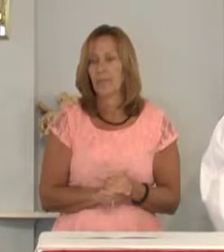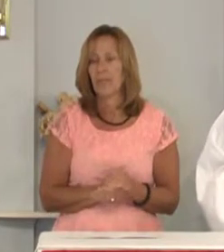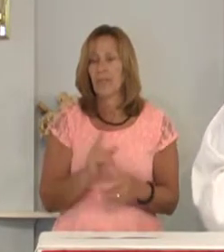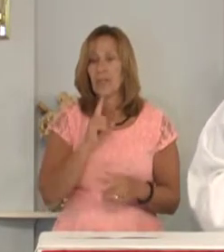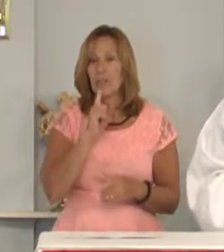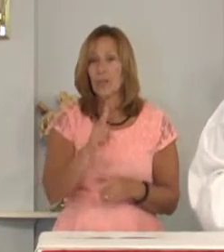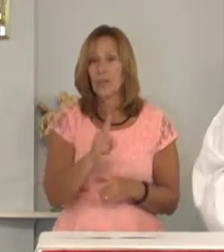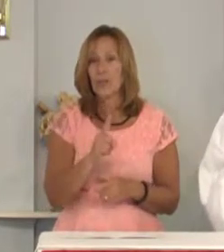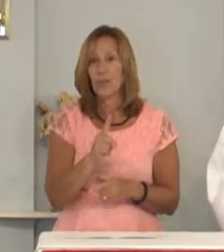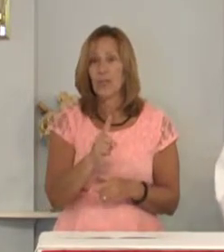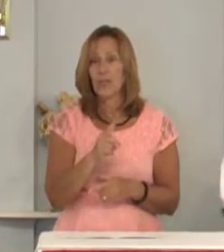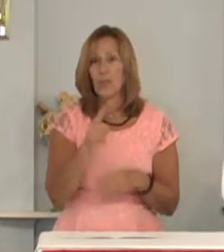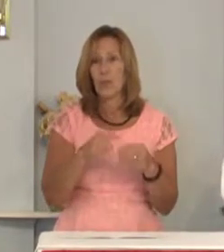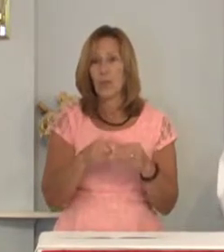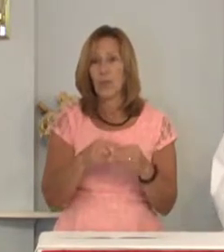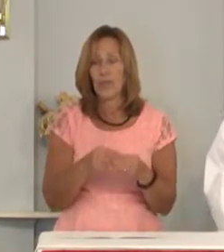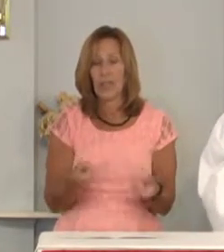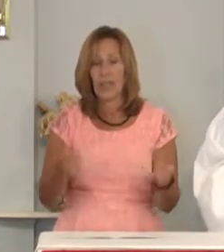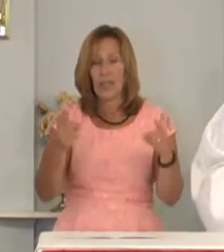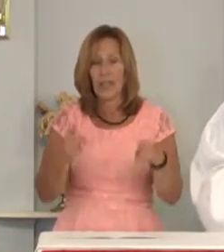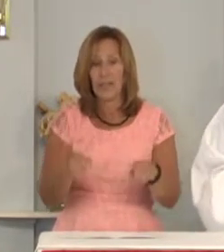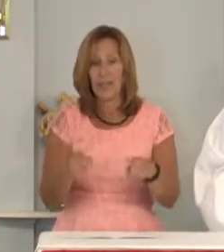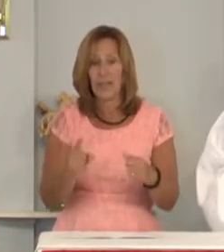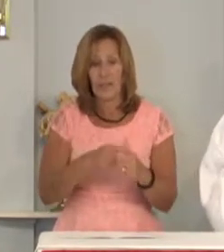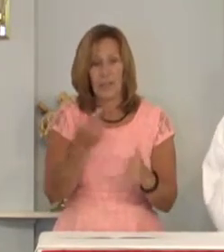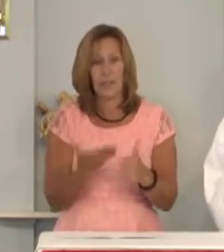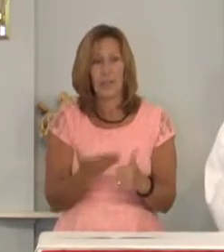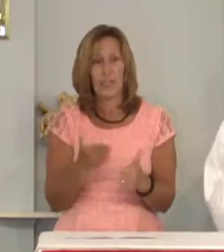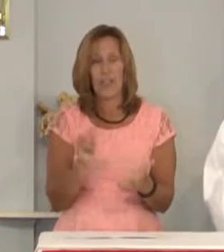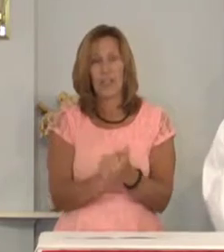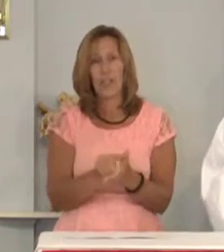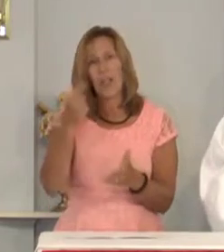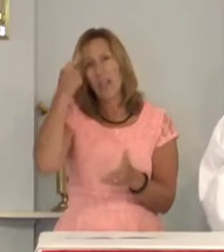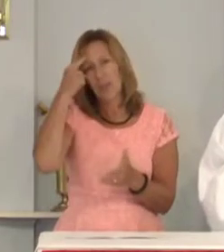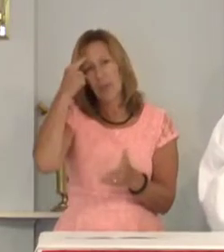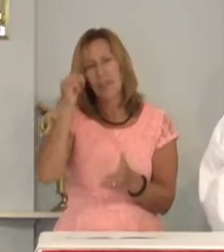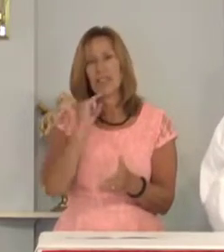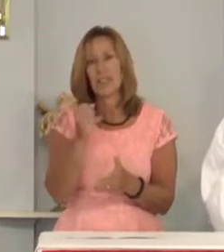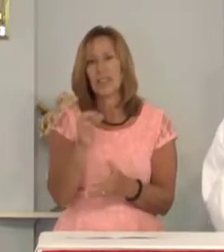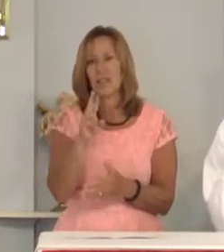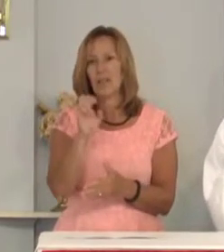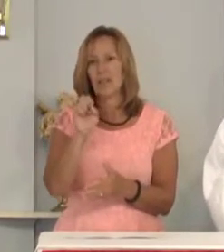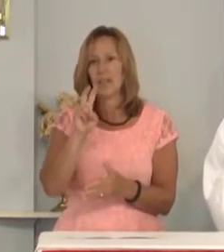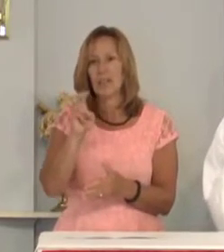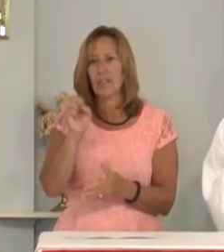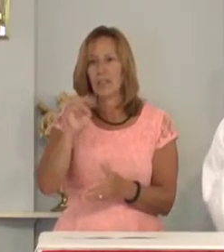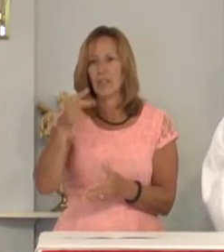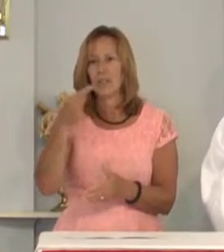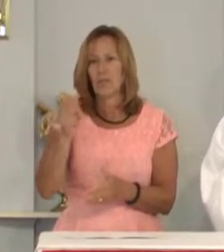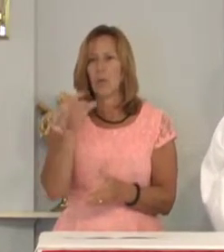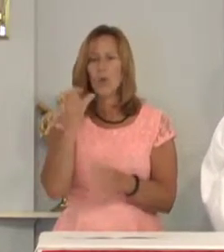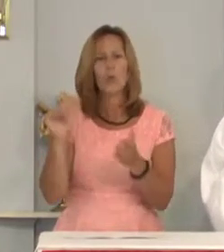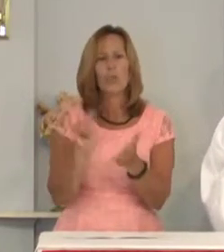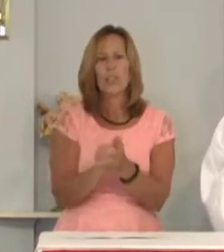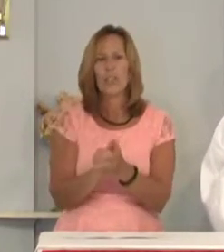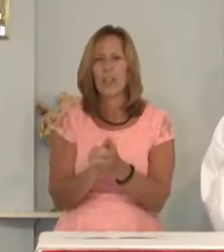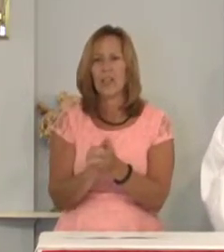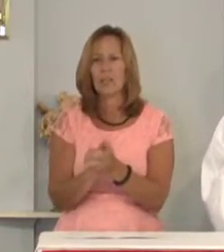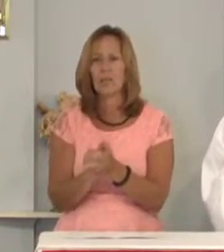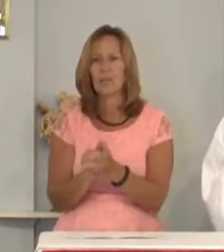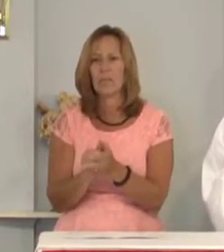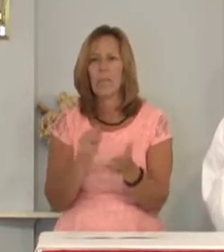Certainly in the face of such events the first thing that comes to mind is revenge. Who did this?